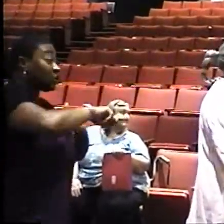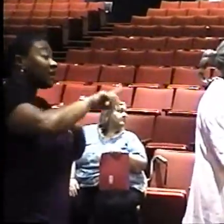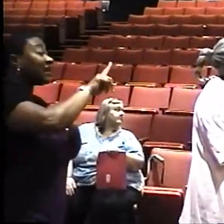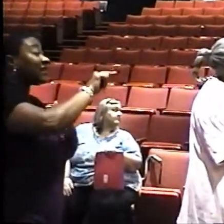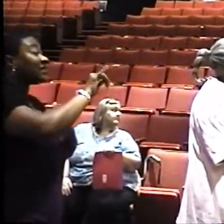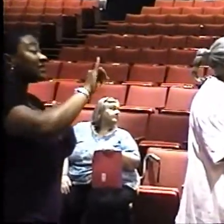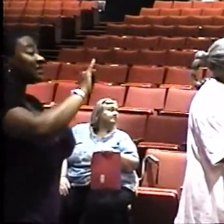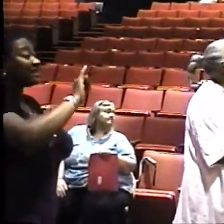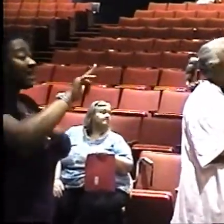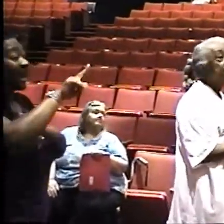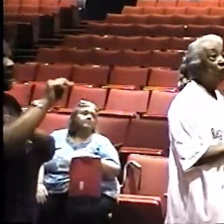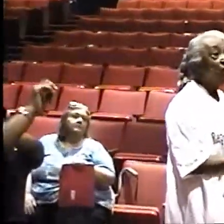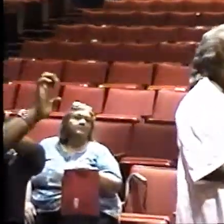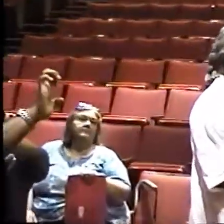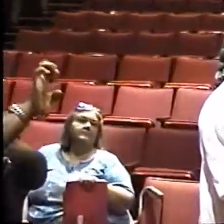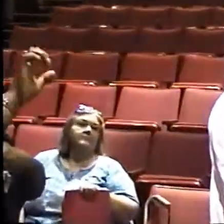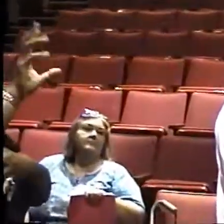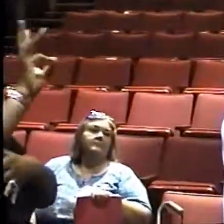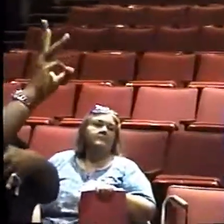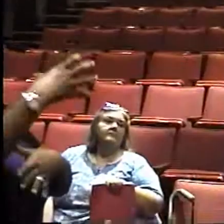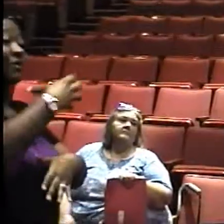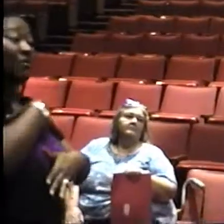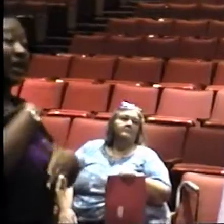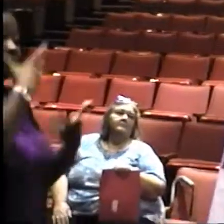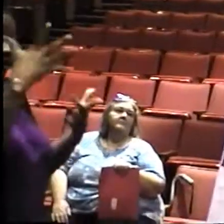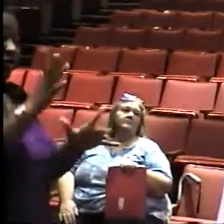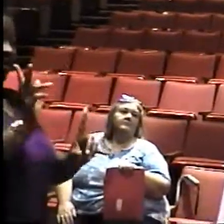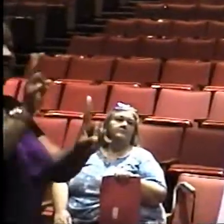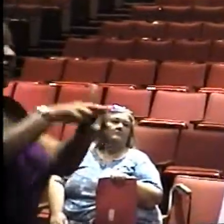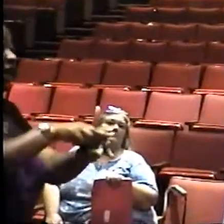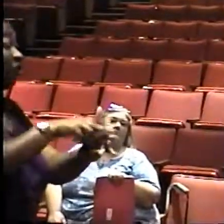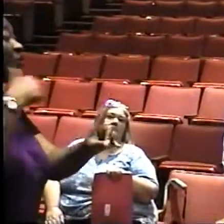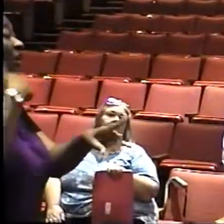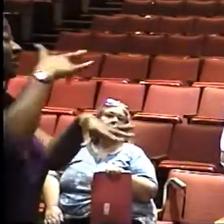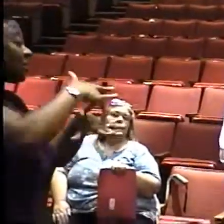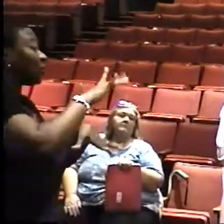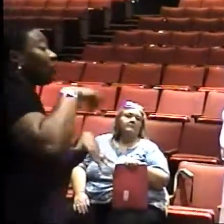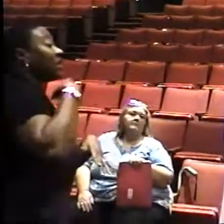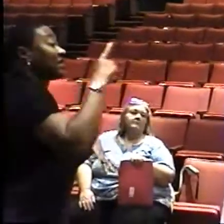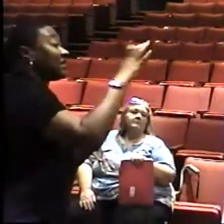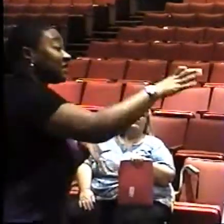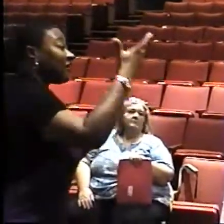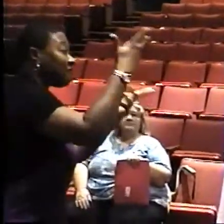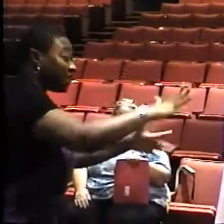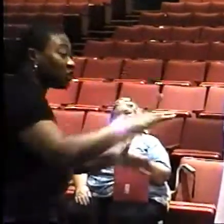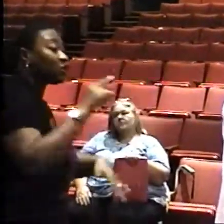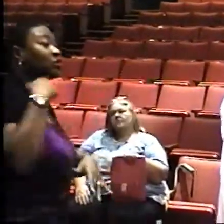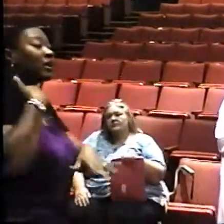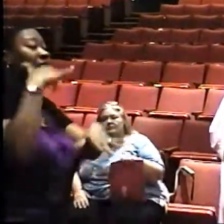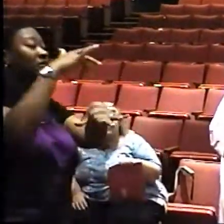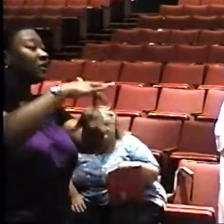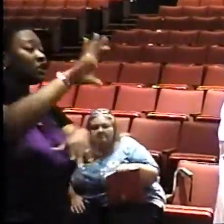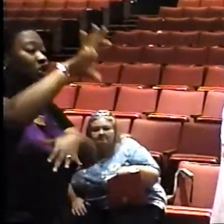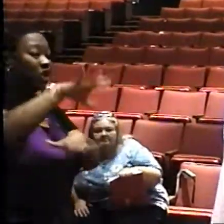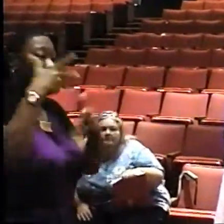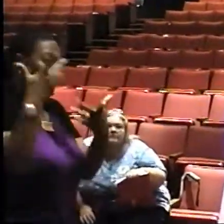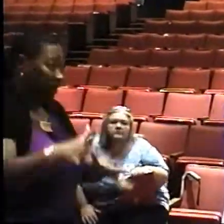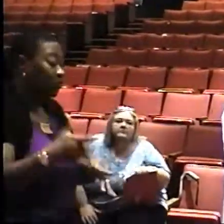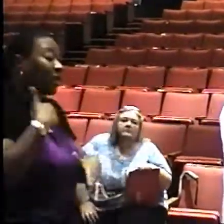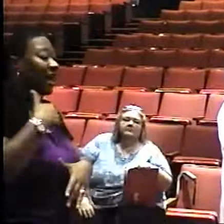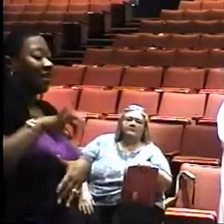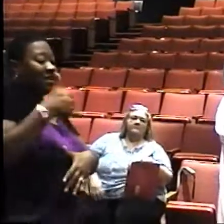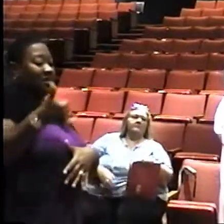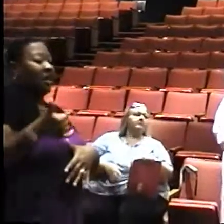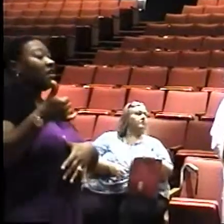Complaint has been made. We've been to Washington DC, we've been to Chicago and we have 16 districts just like Detroit